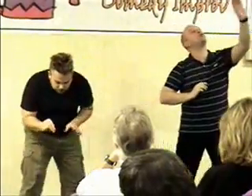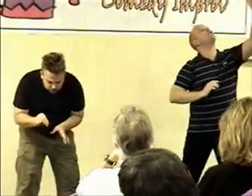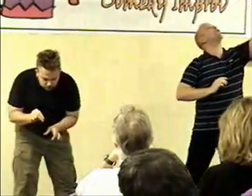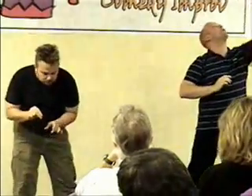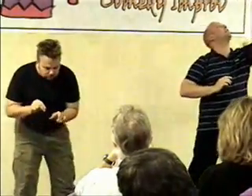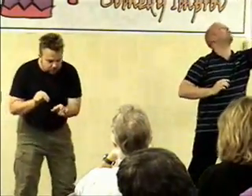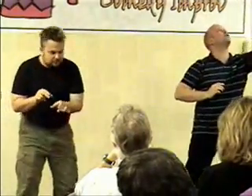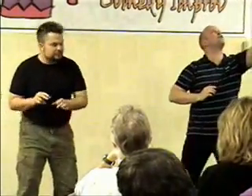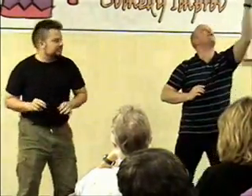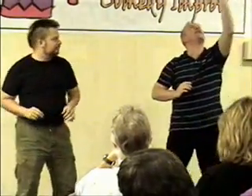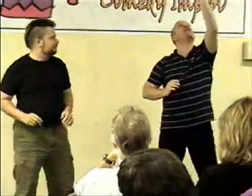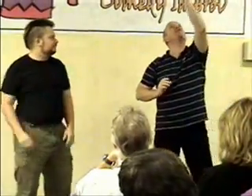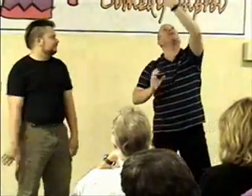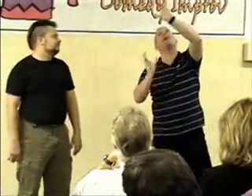Ha-ha-ha! Ha-ha!-ha!